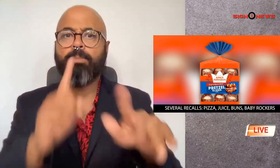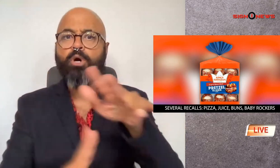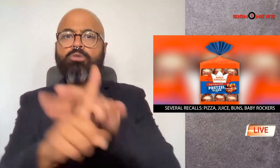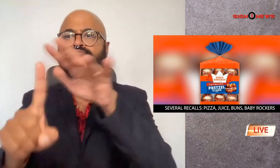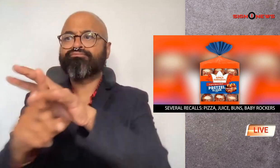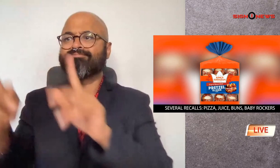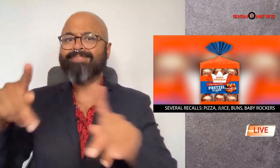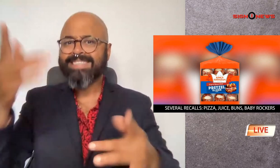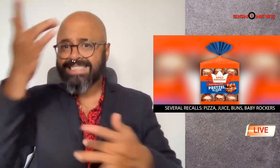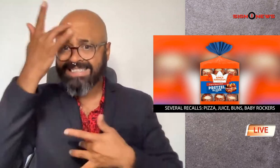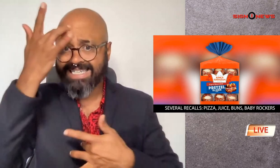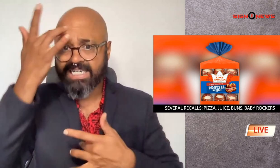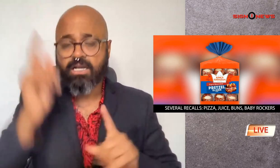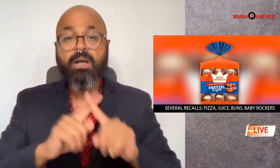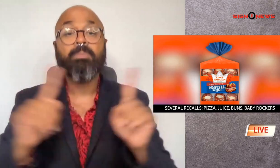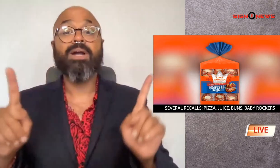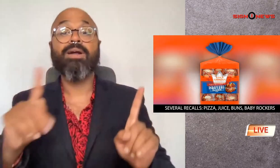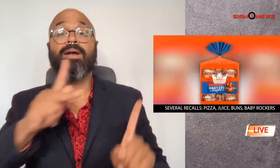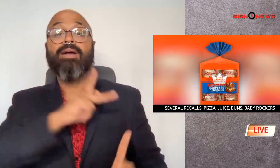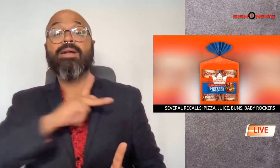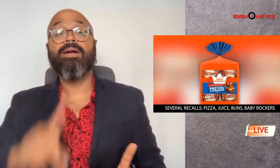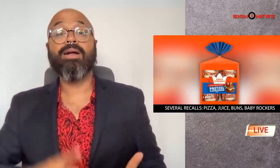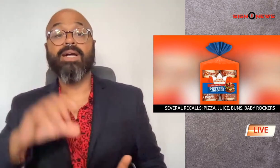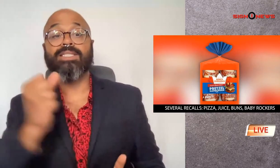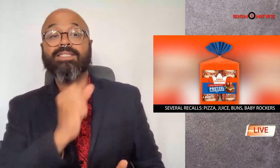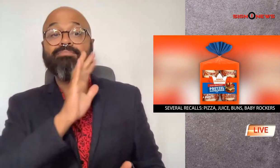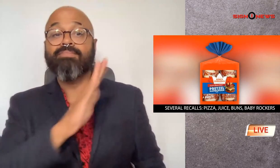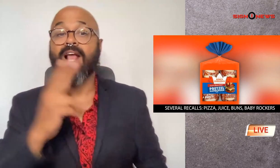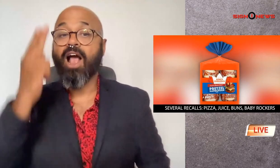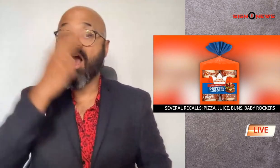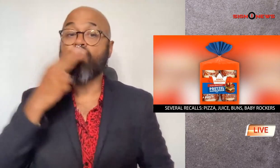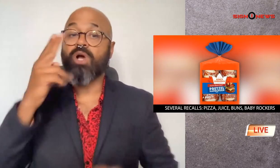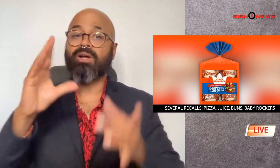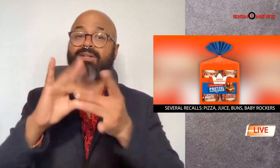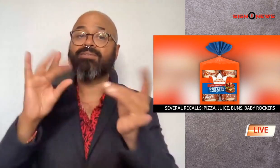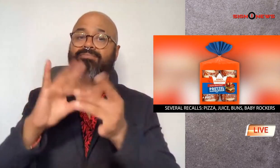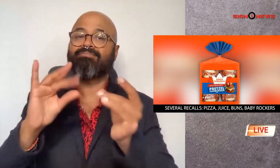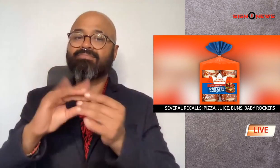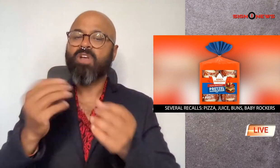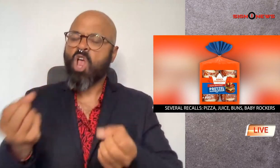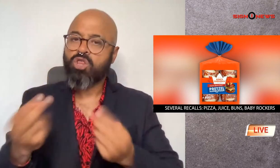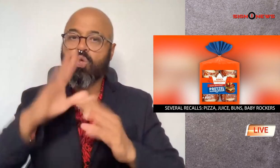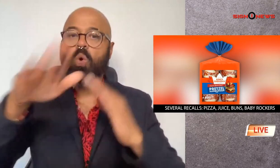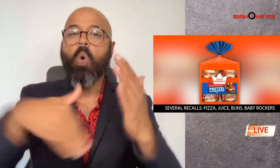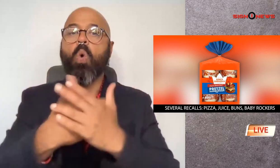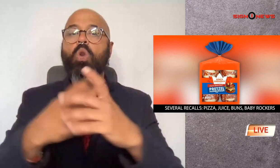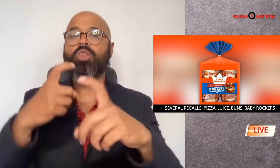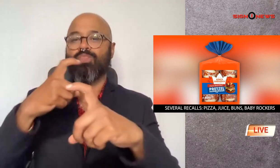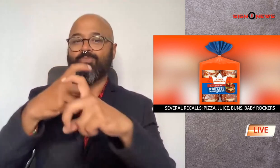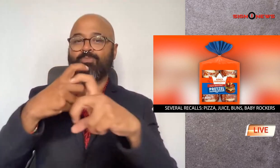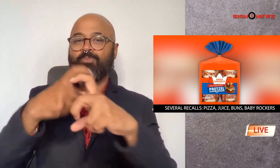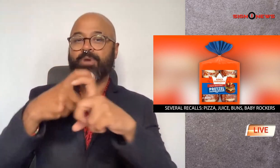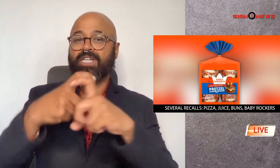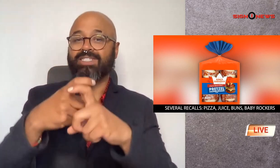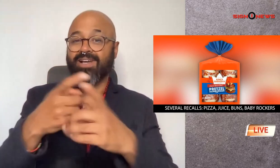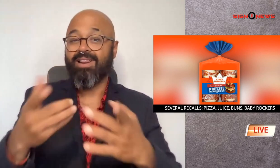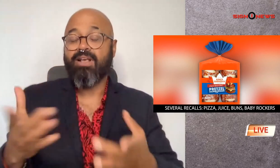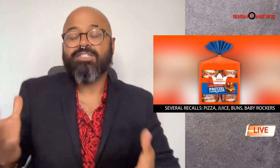there have not been any reports of anyone getting sick but kings hawaiian says throw those pretzel products out